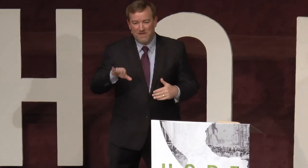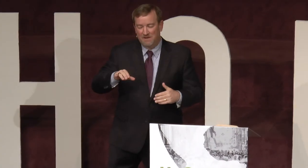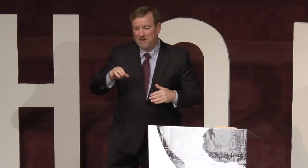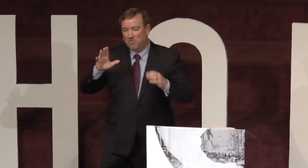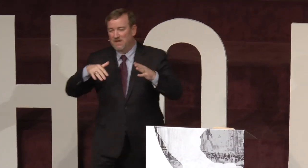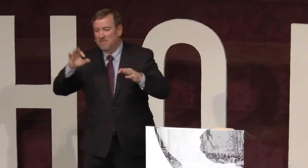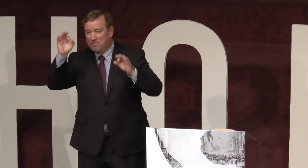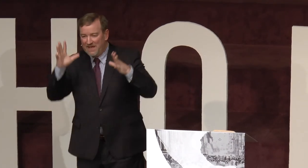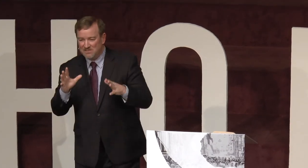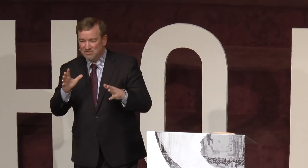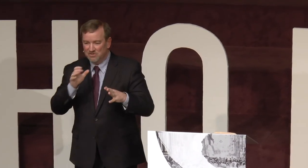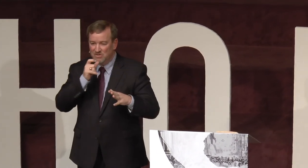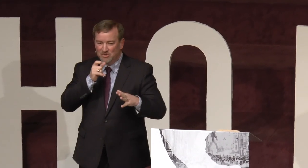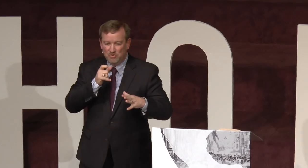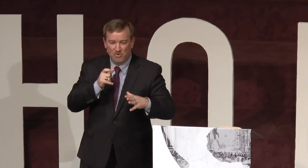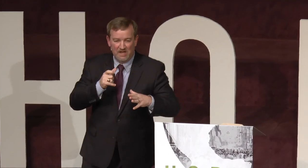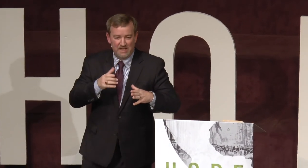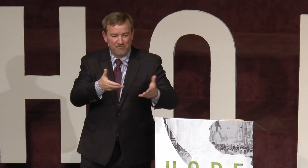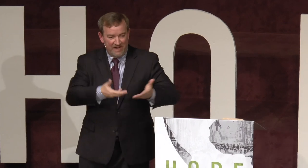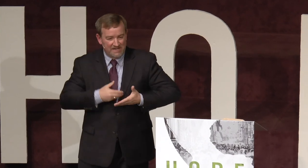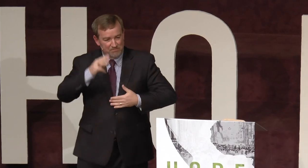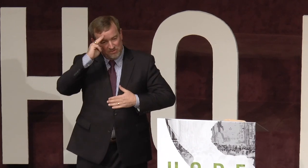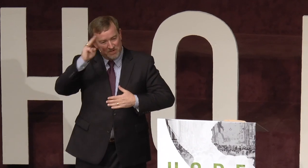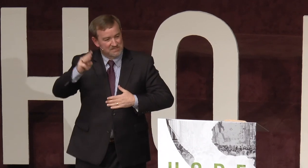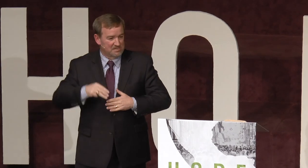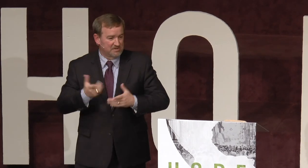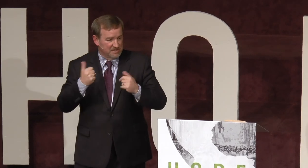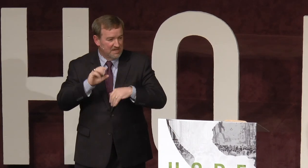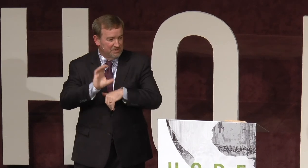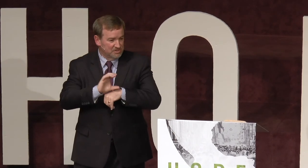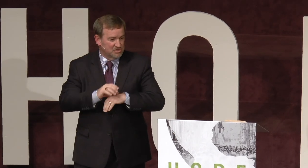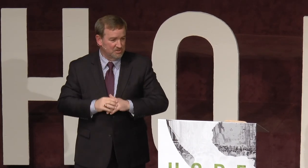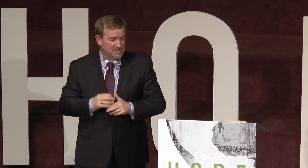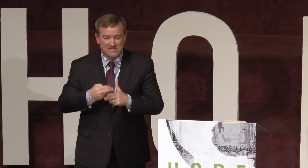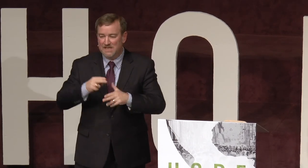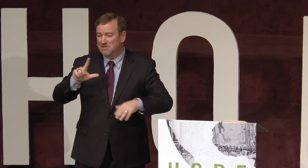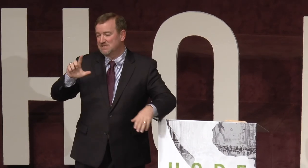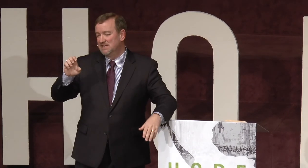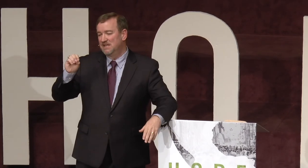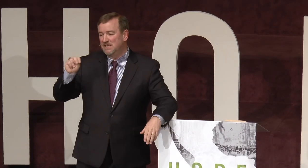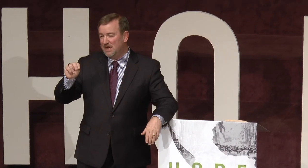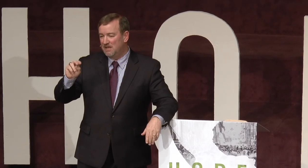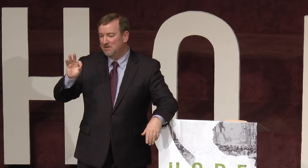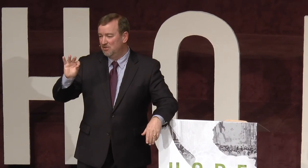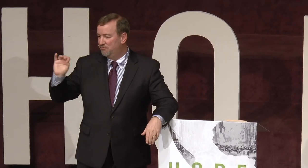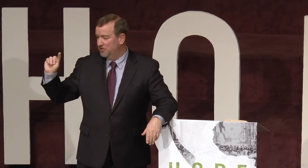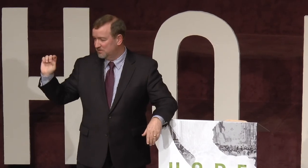by the way, the pastor who invited Bill Rice III to come to his church, his name is Leon Foote.